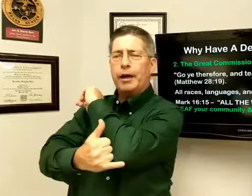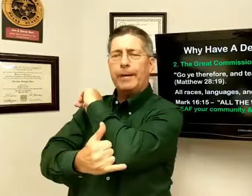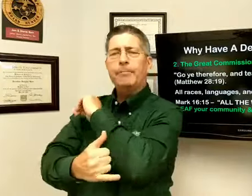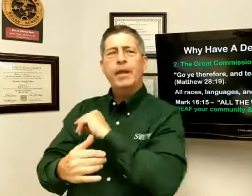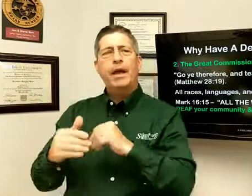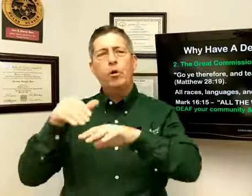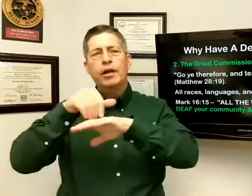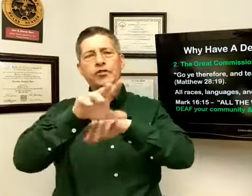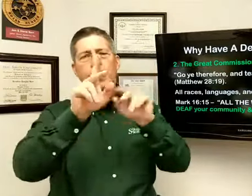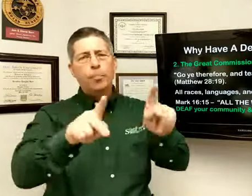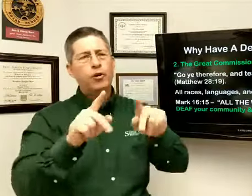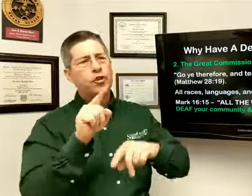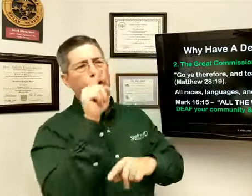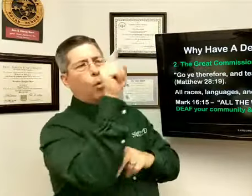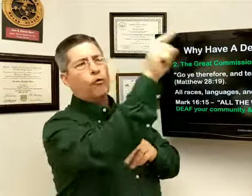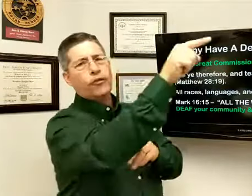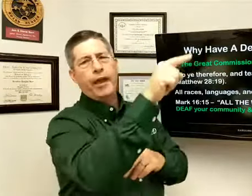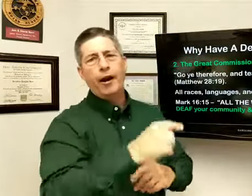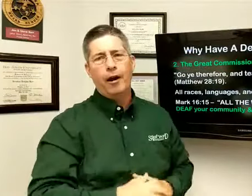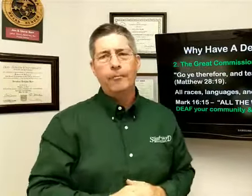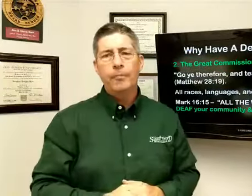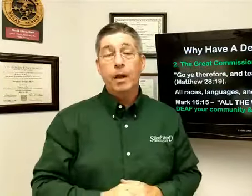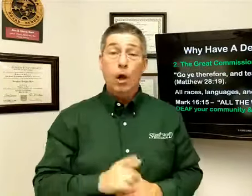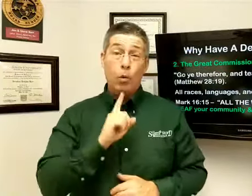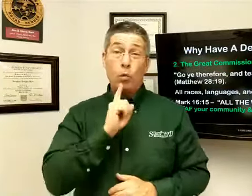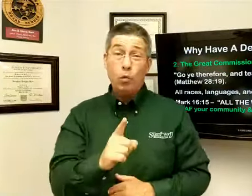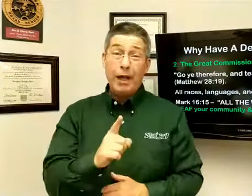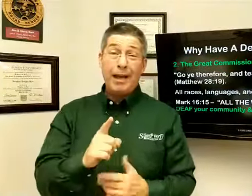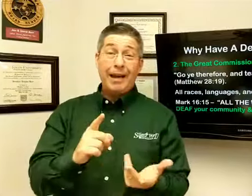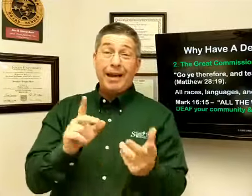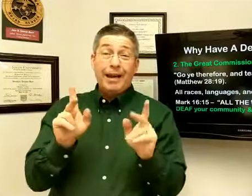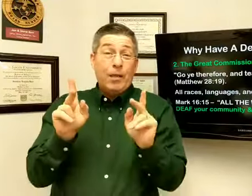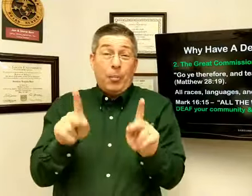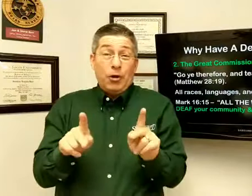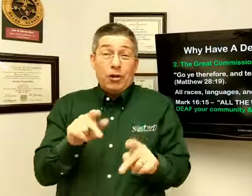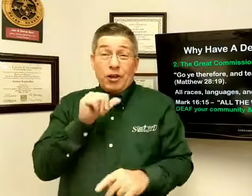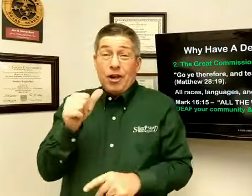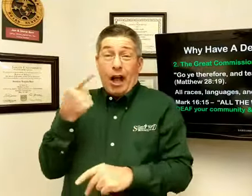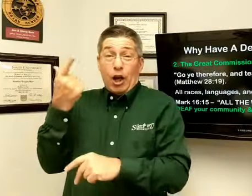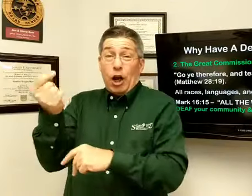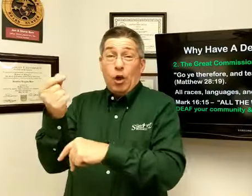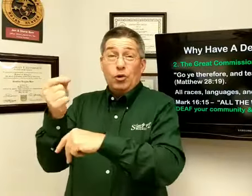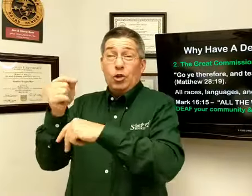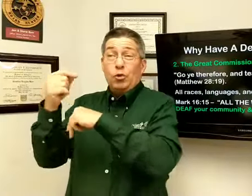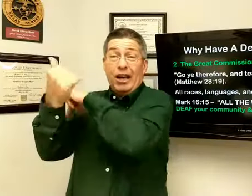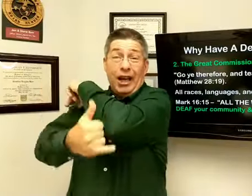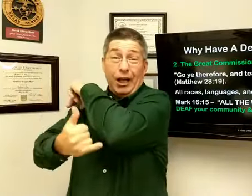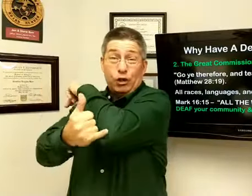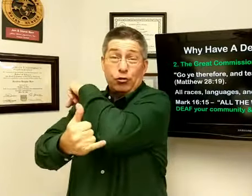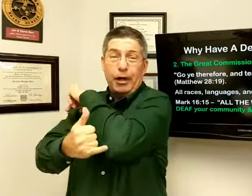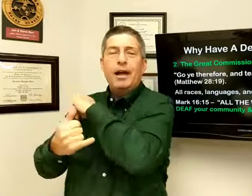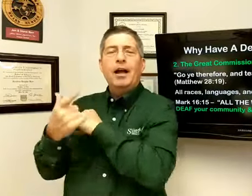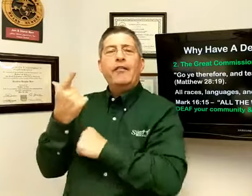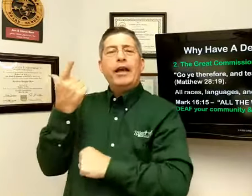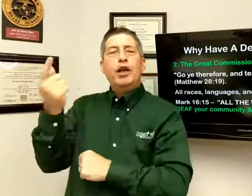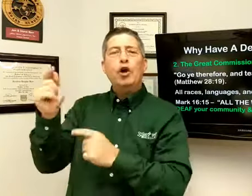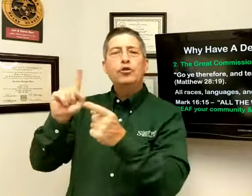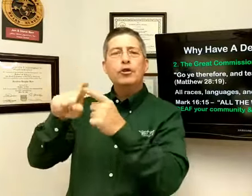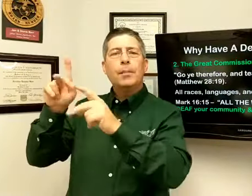And we're going to send a person to go over there. Well, really, the person does not go to a country. They go to the